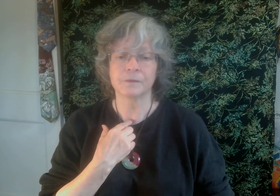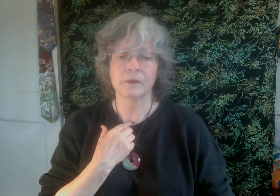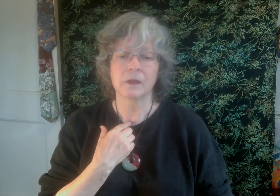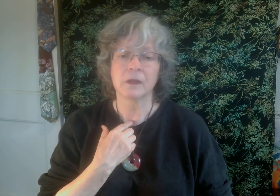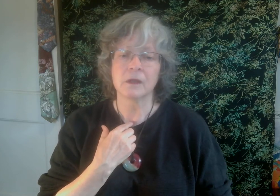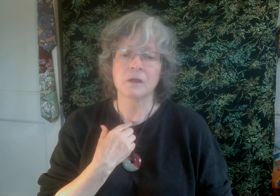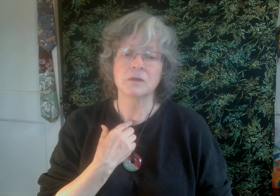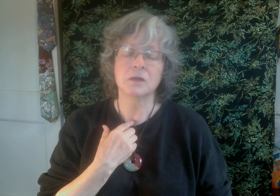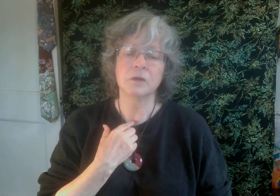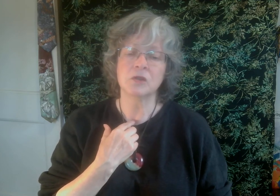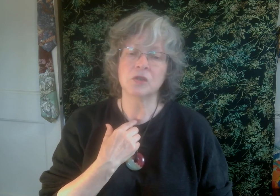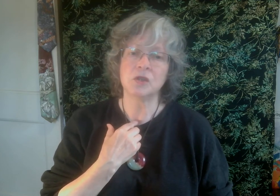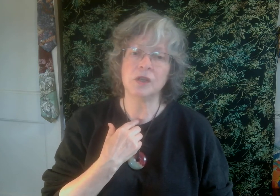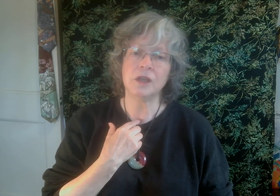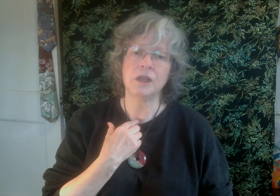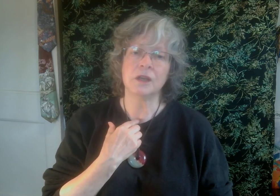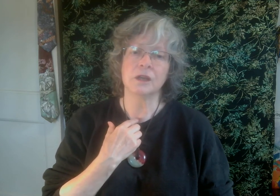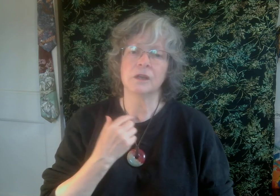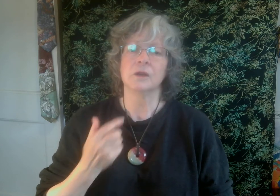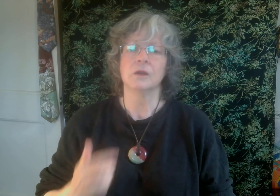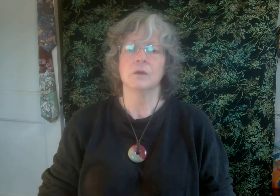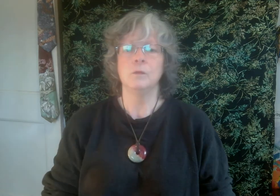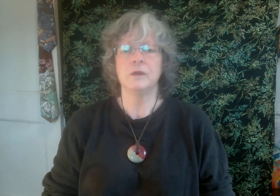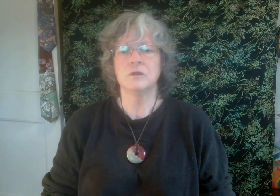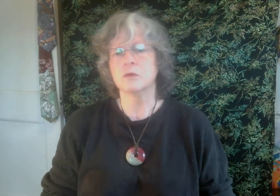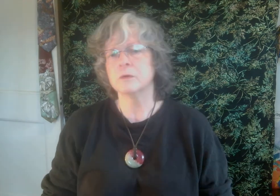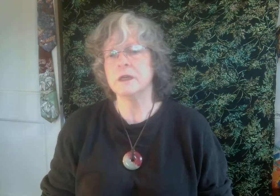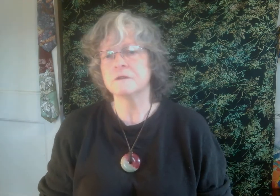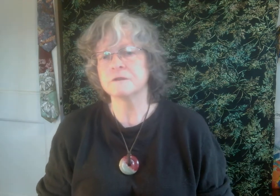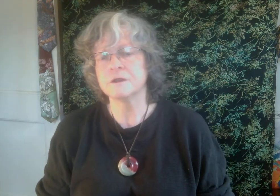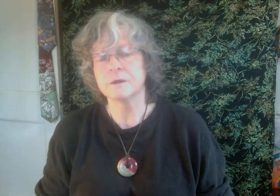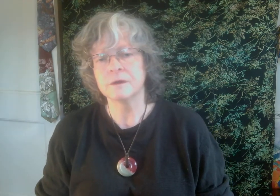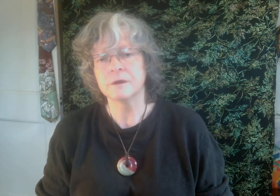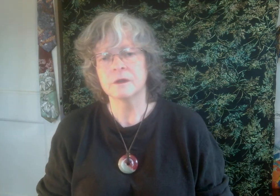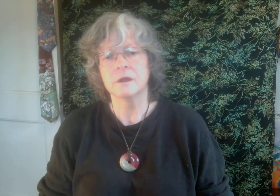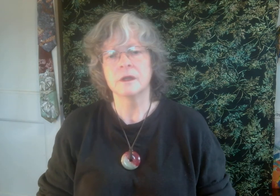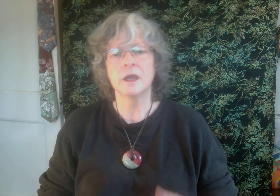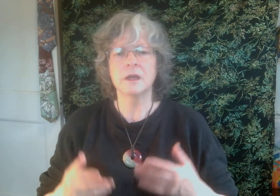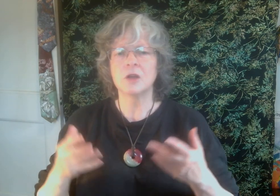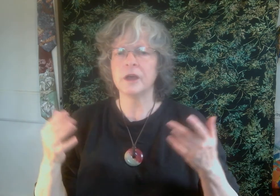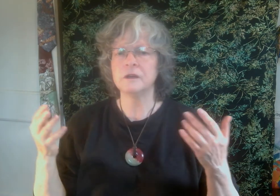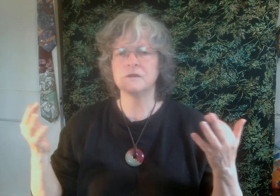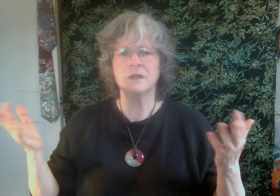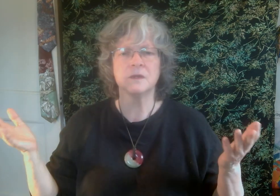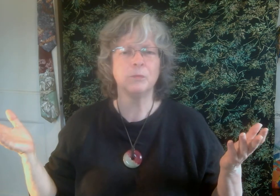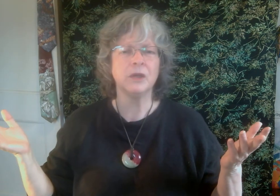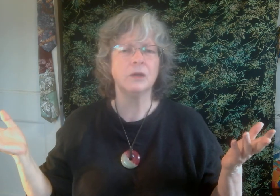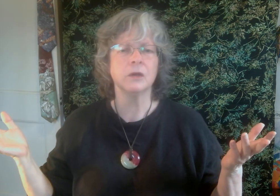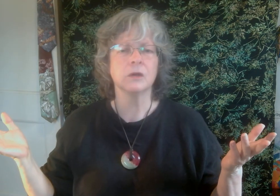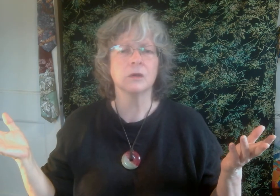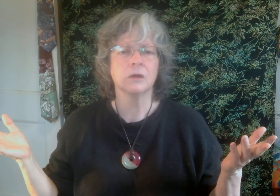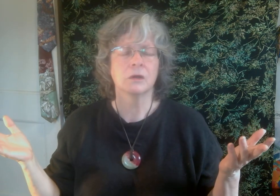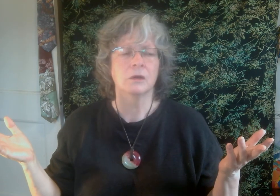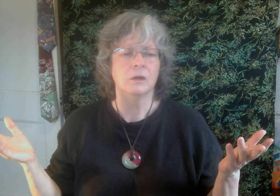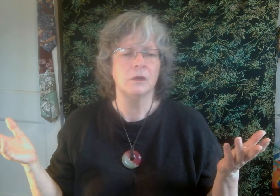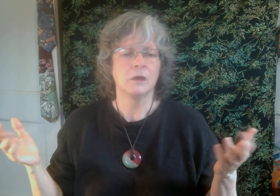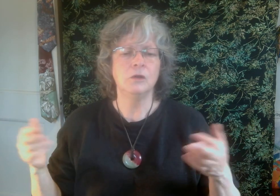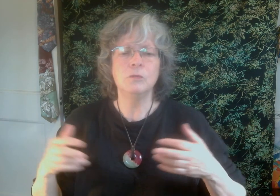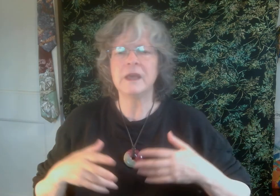So the chi with grief can kind of disappear. You may